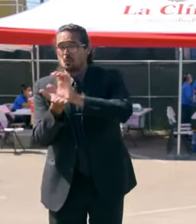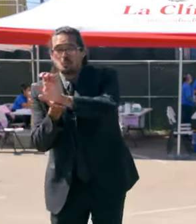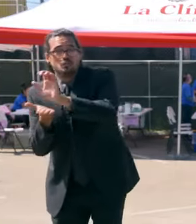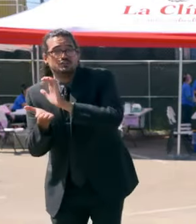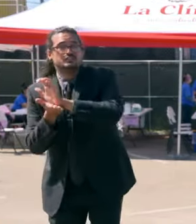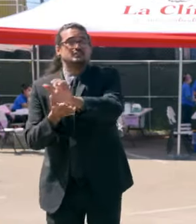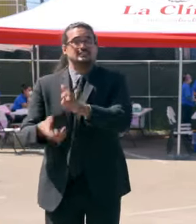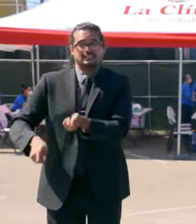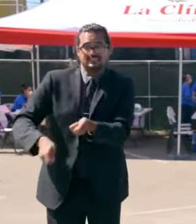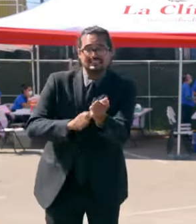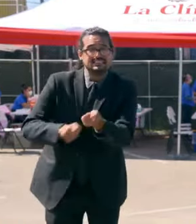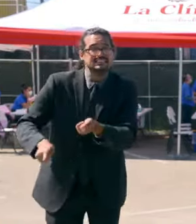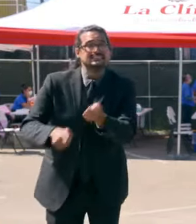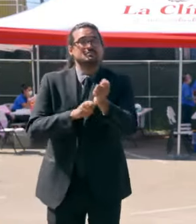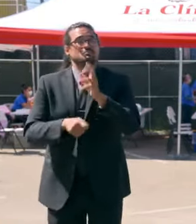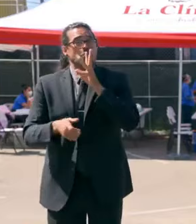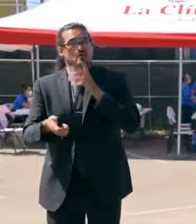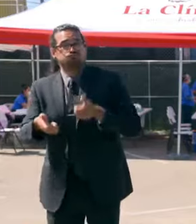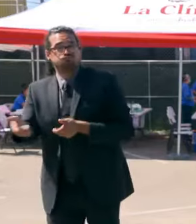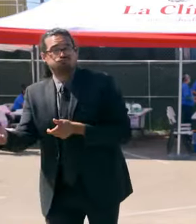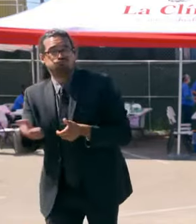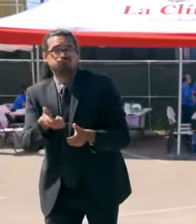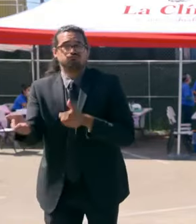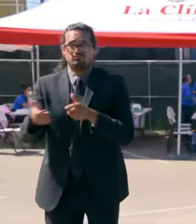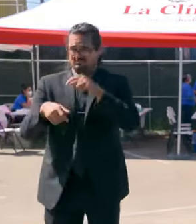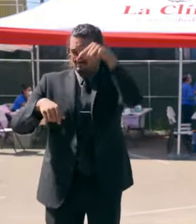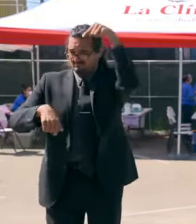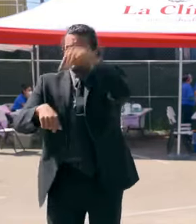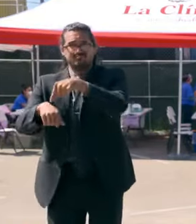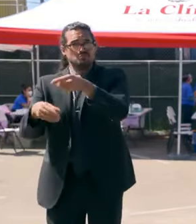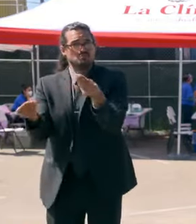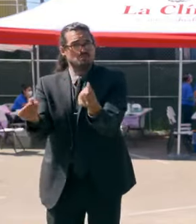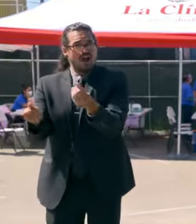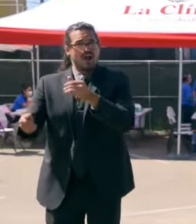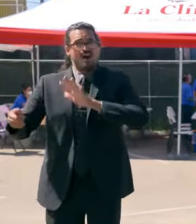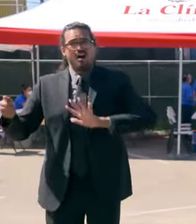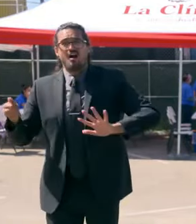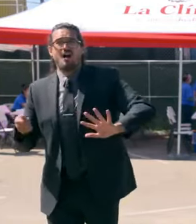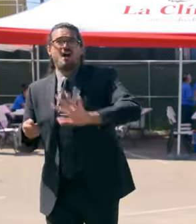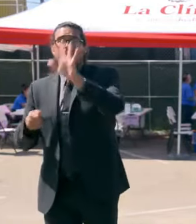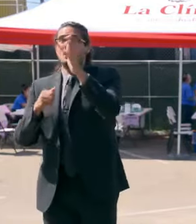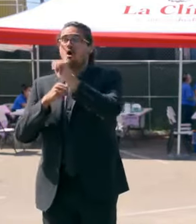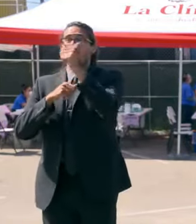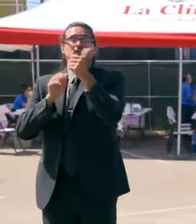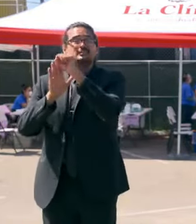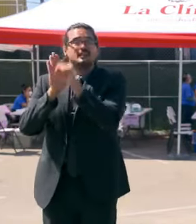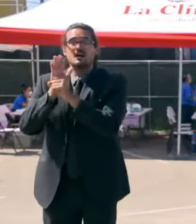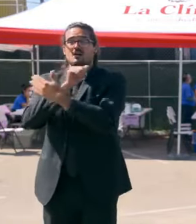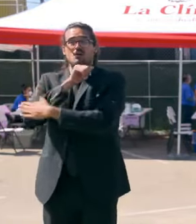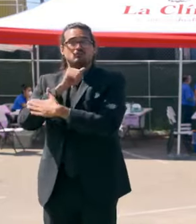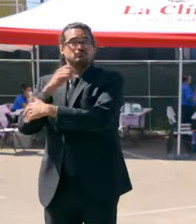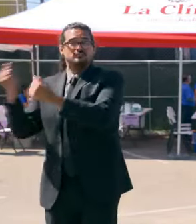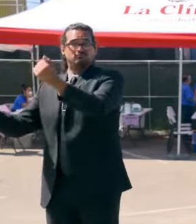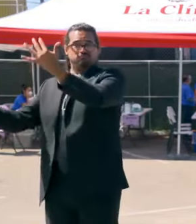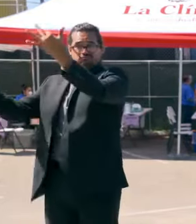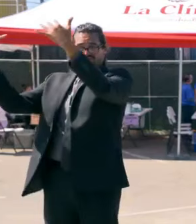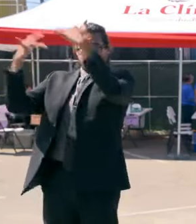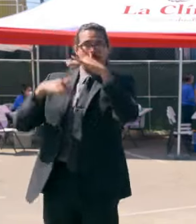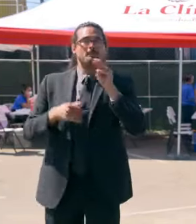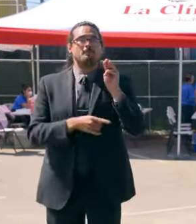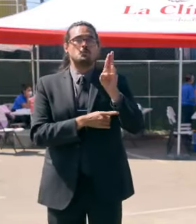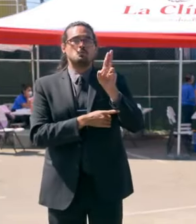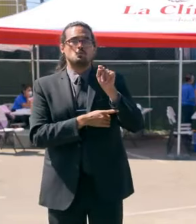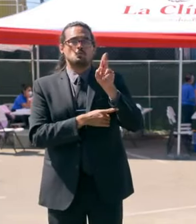folks on the line, firefighters from all over the country, the mutual aid system alive and well, not just state, but federal